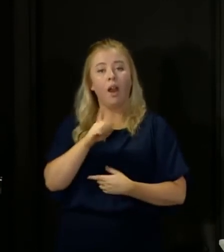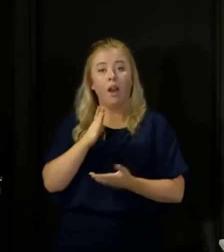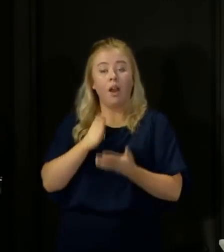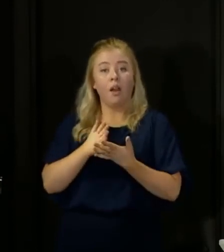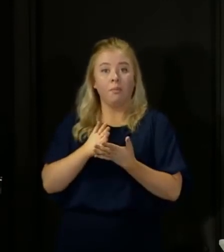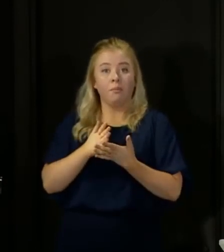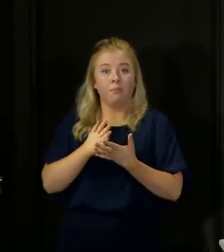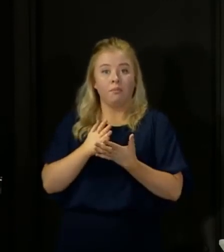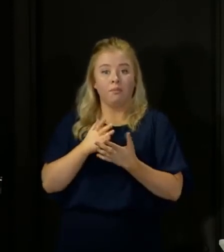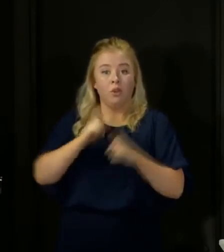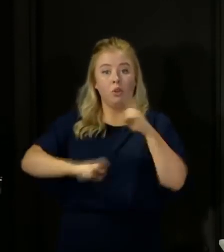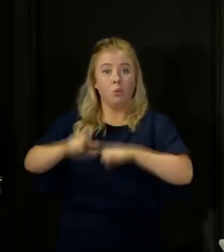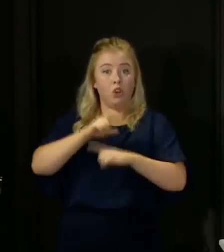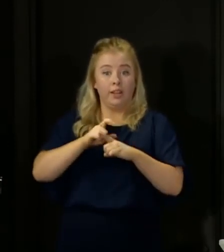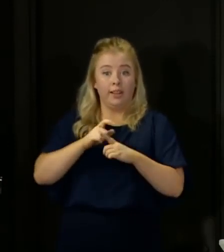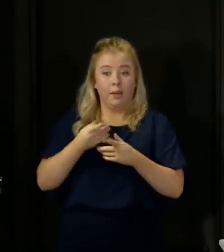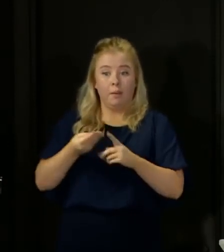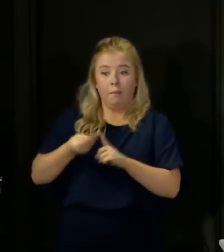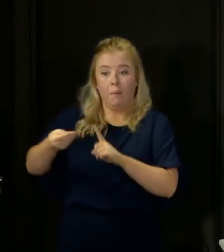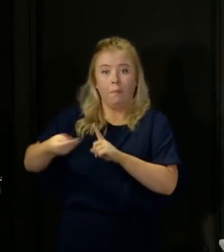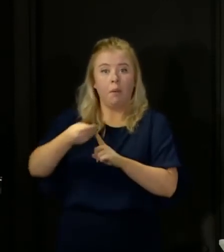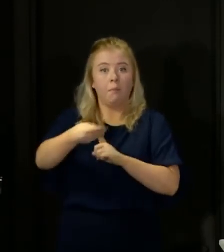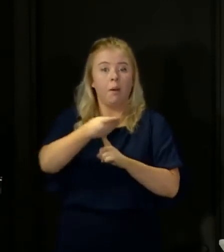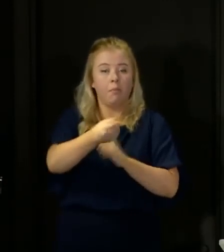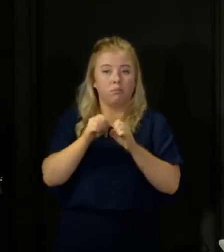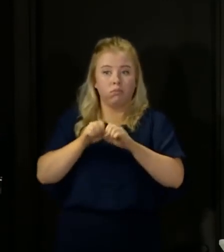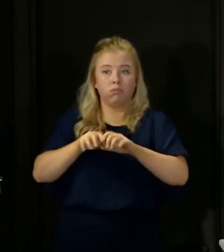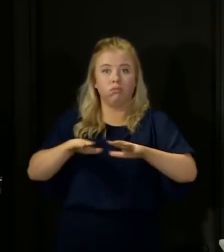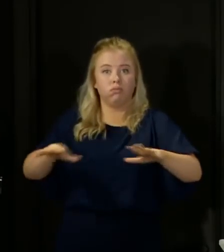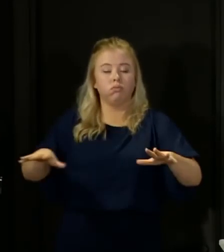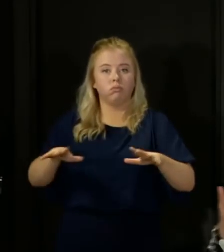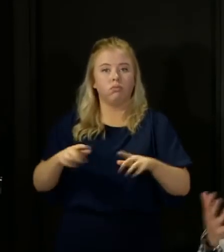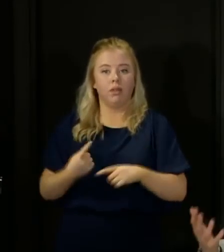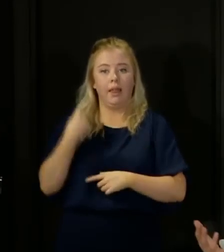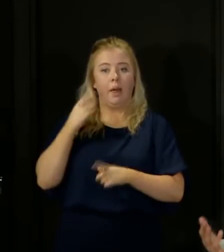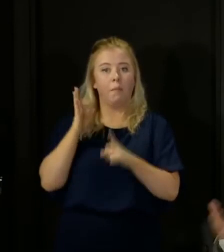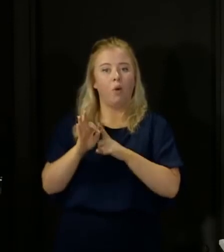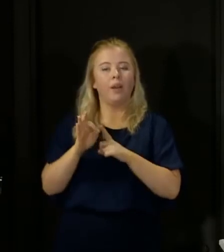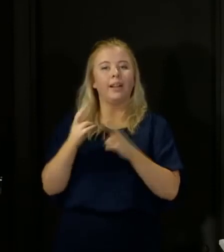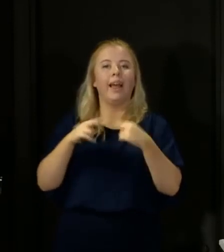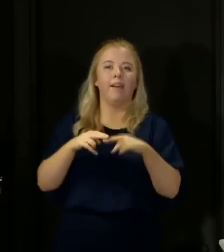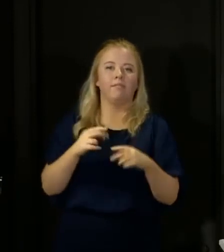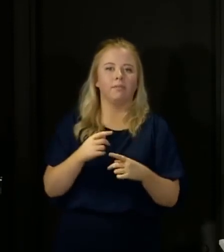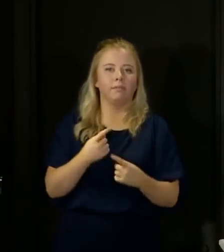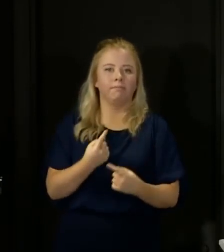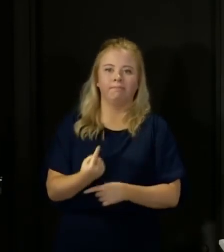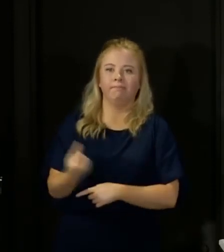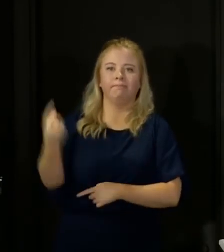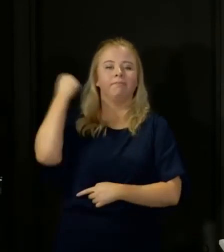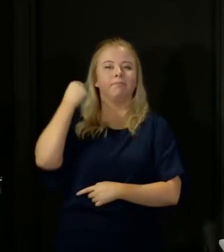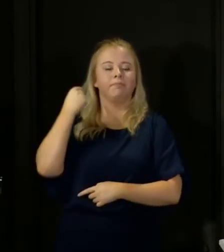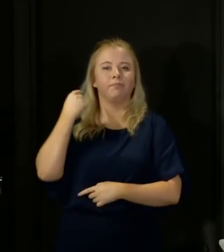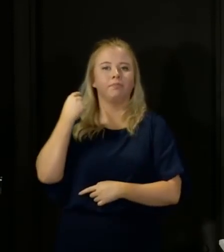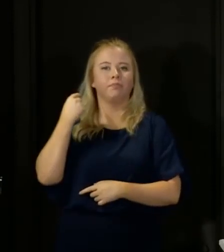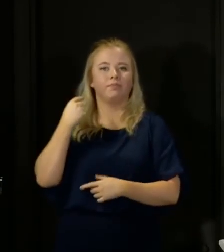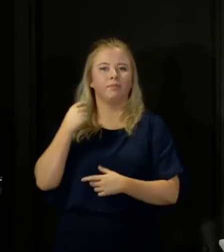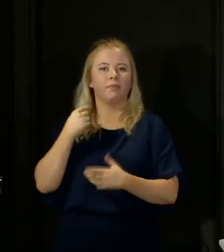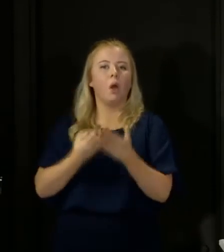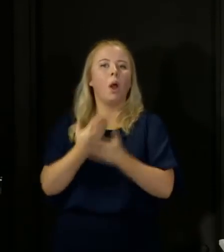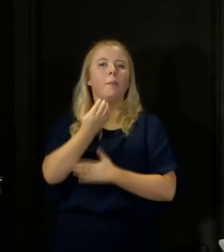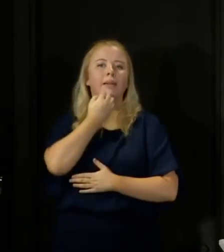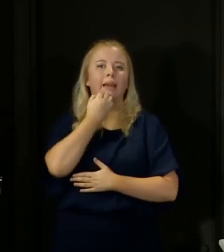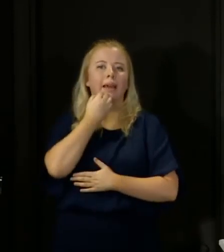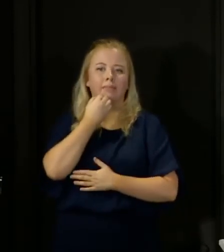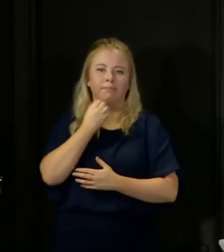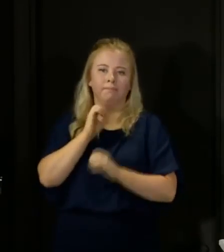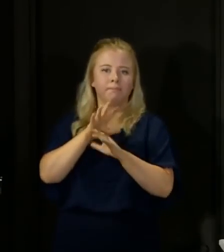community transmission of the virus. And, you know, that was, if we go back to press updates at